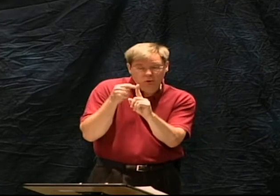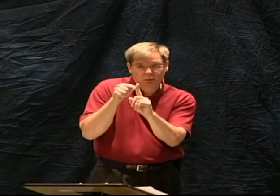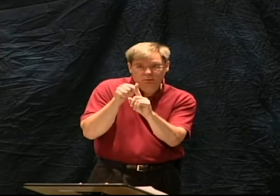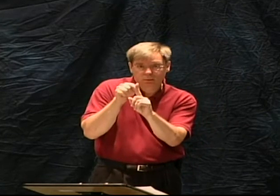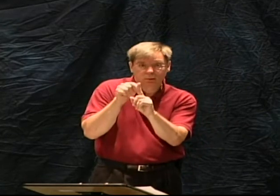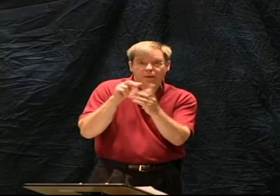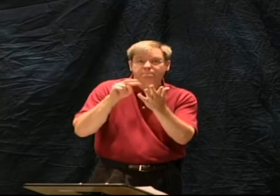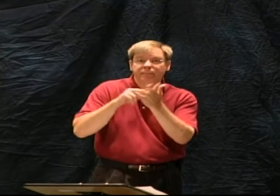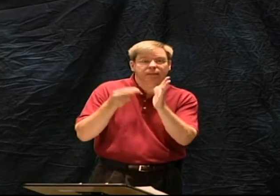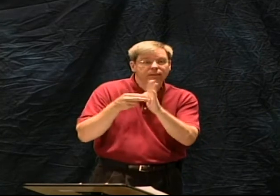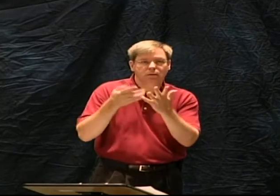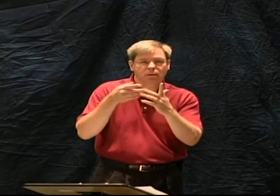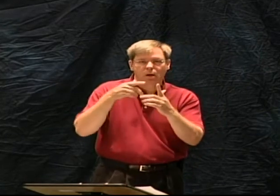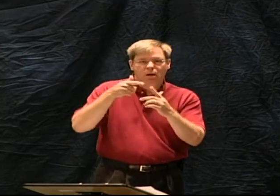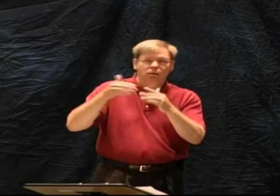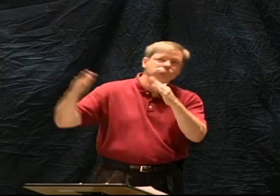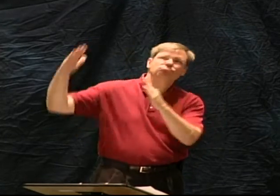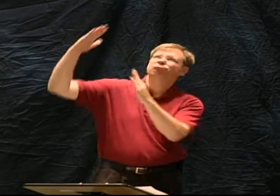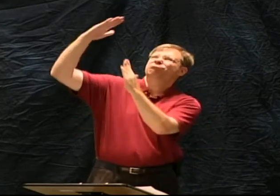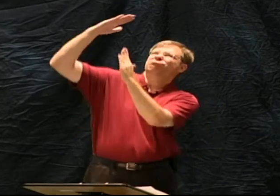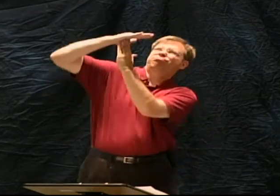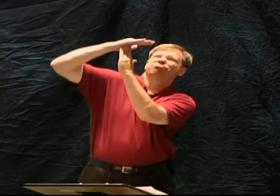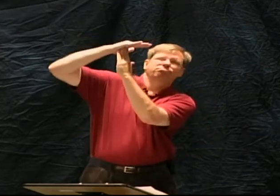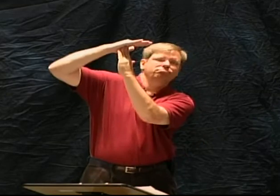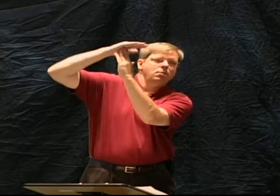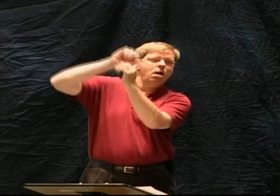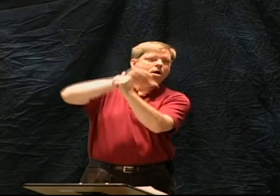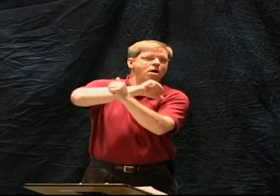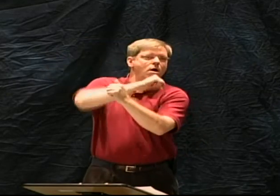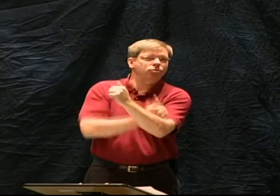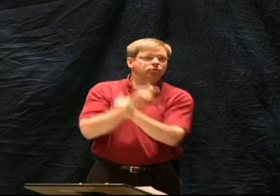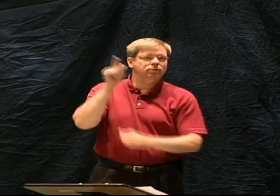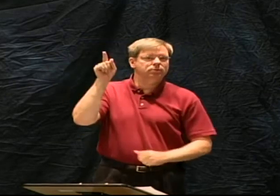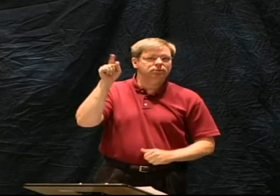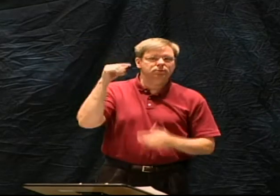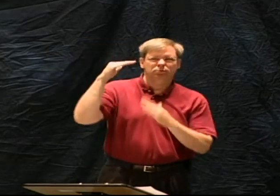He says, That which is God-breathed has ultimate authority.